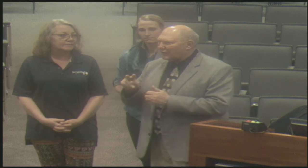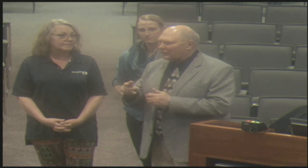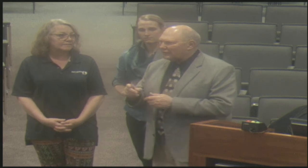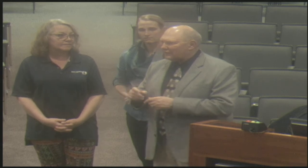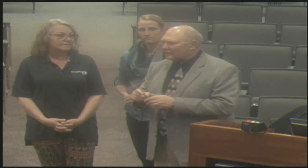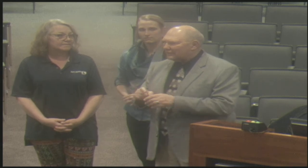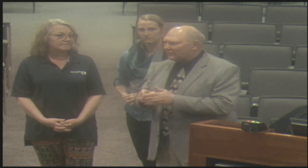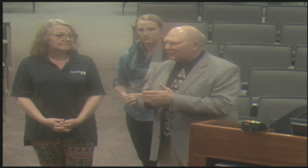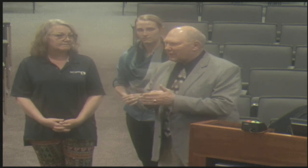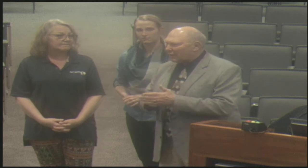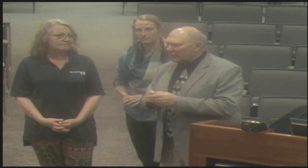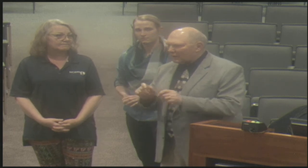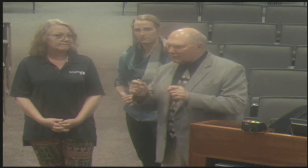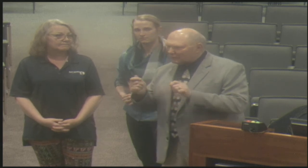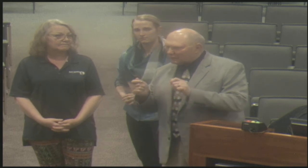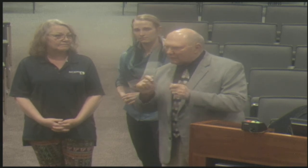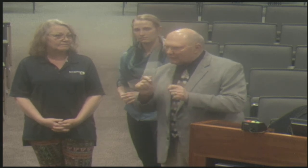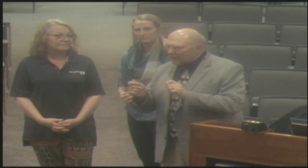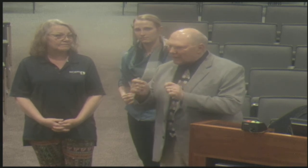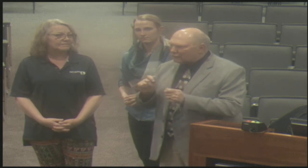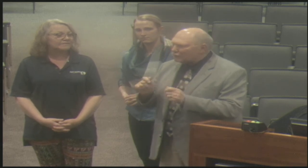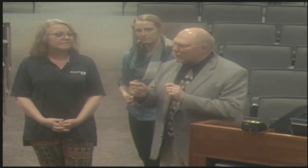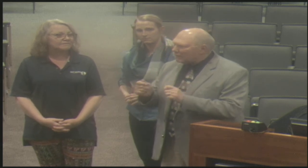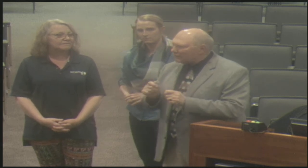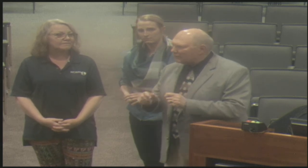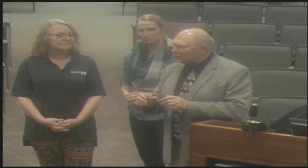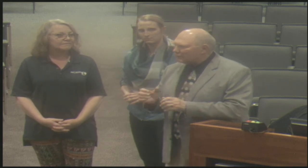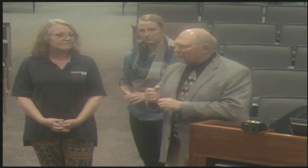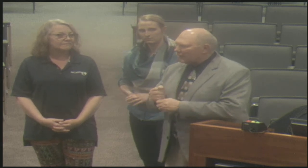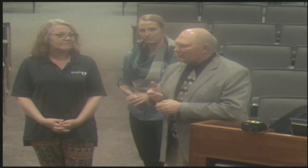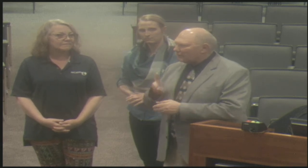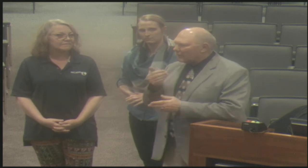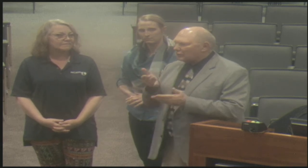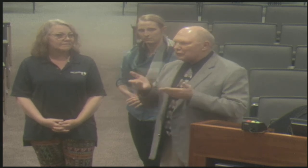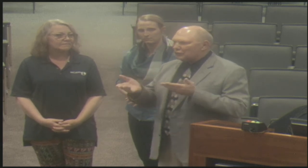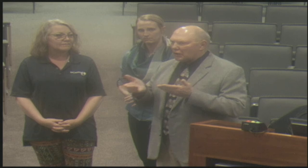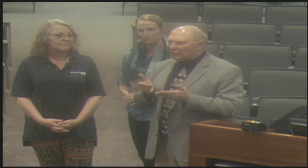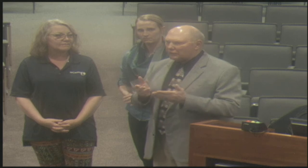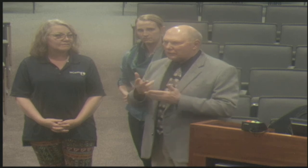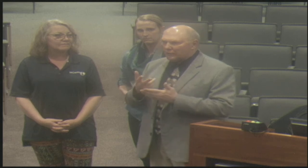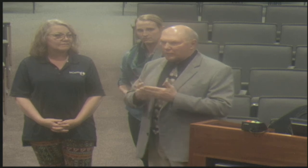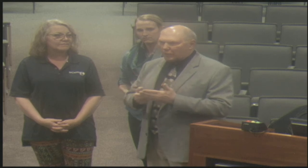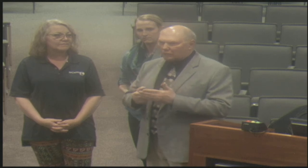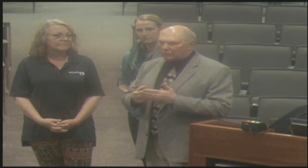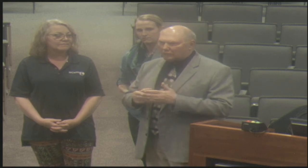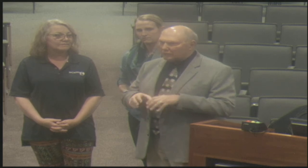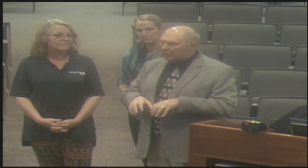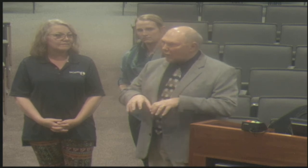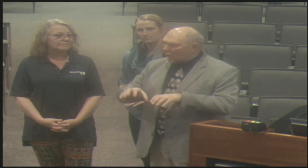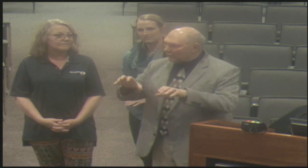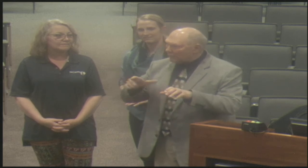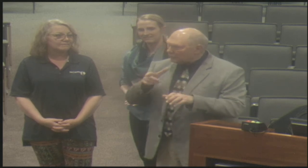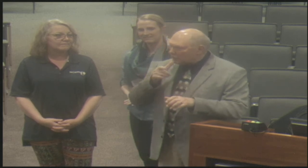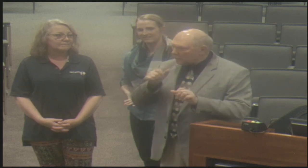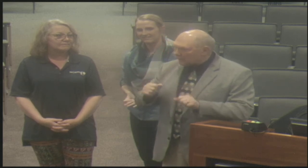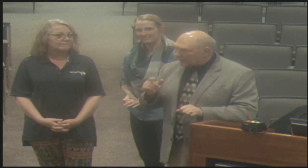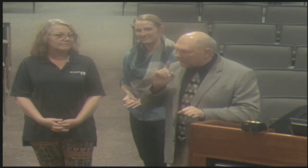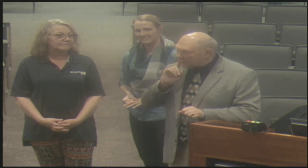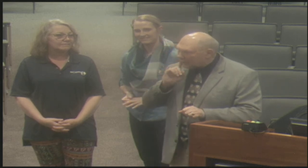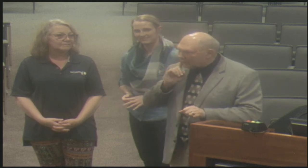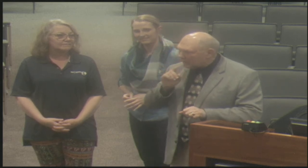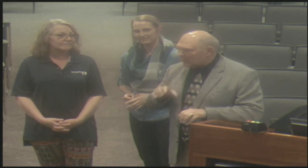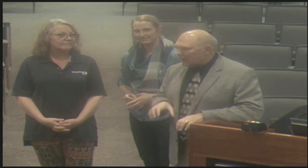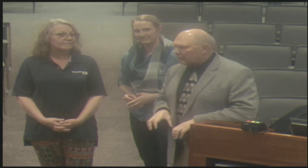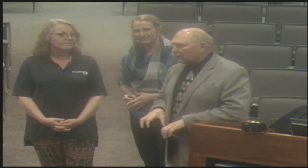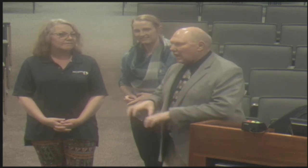to take a quick explanation with, um, the television. Sometimes we're making some adjustments here so that we are providing the best services